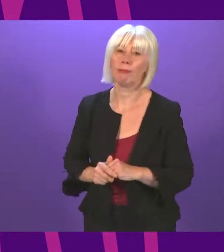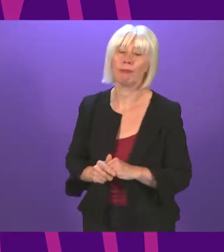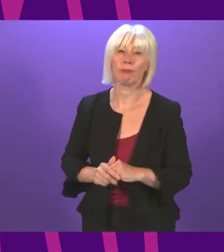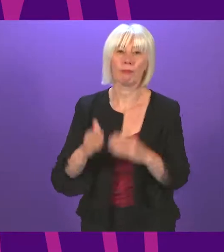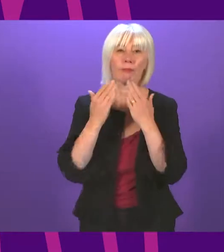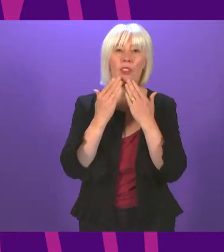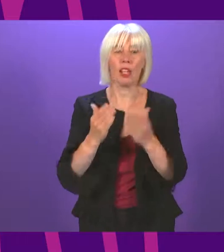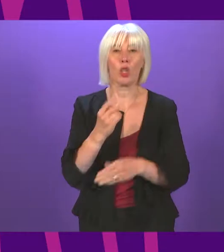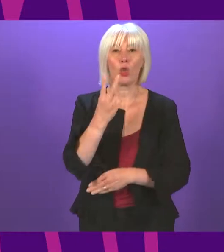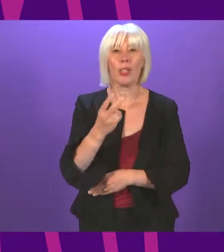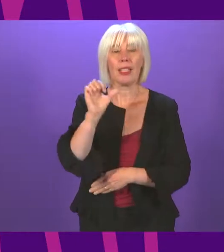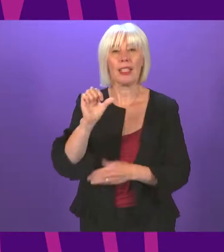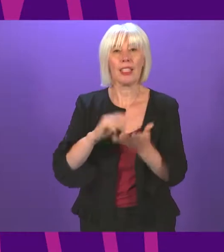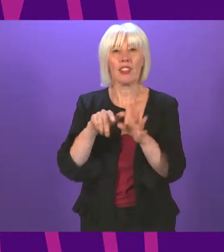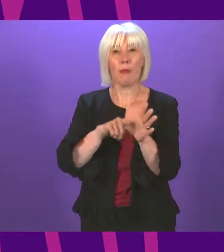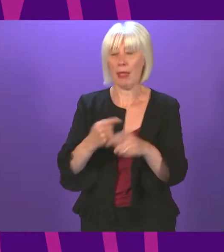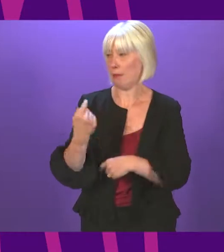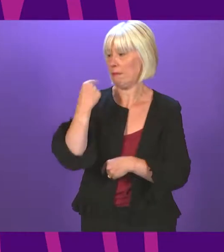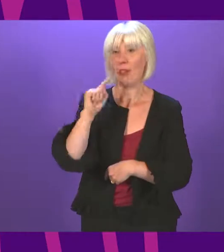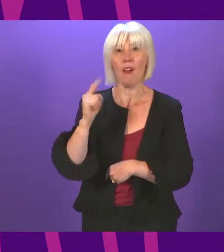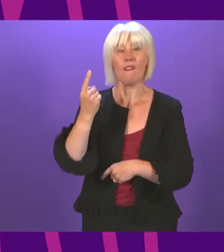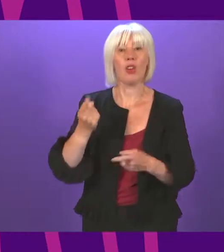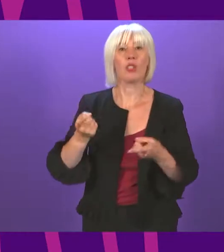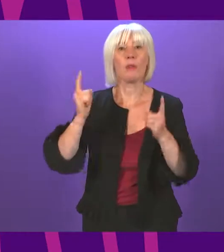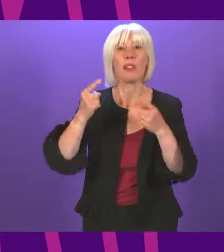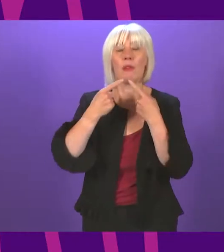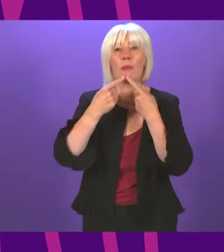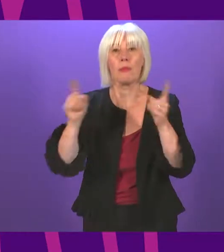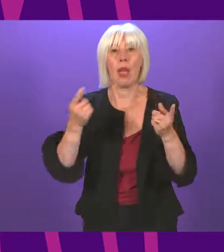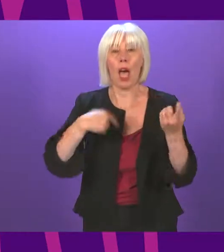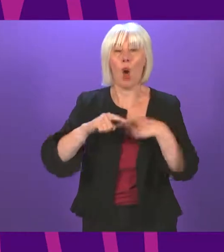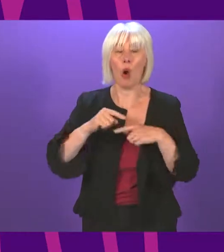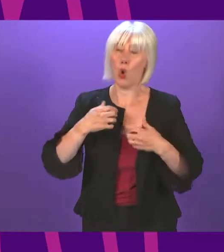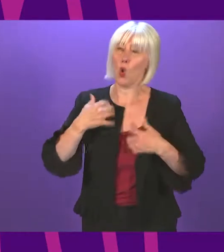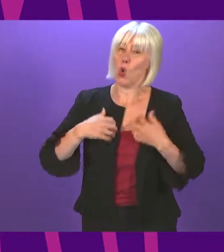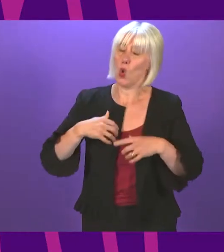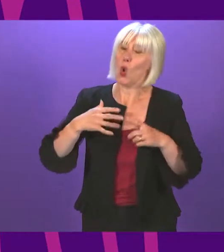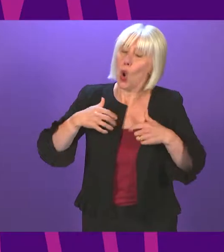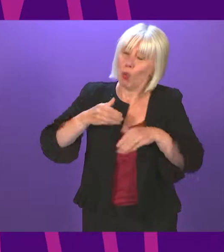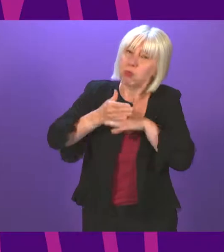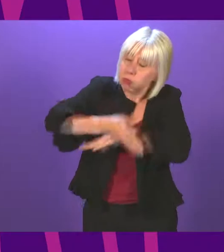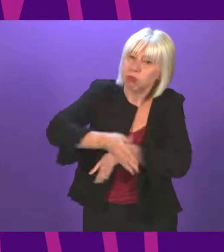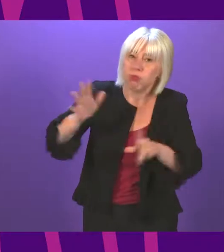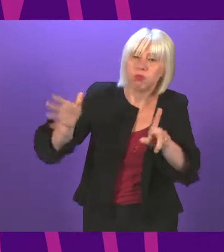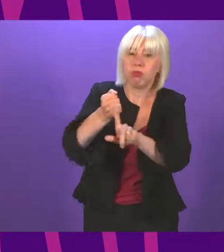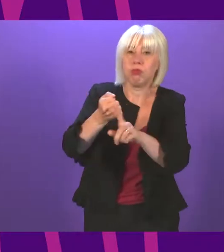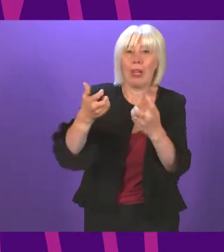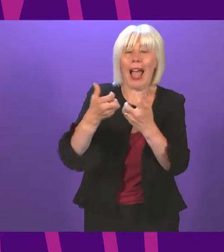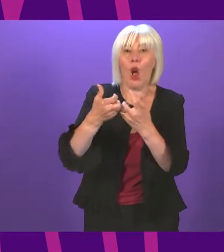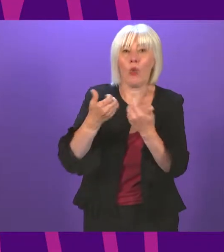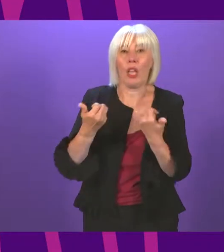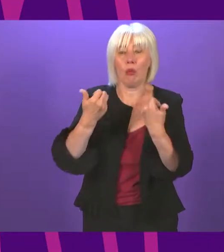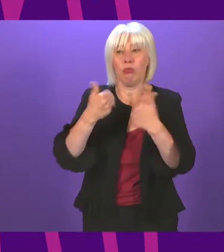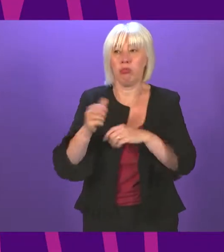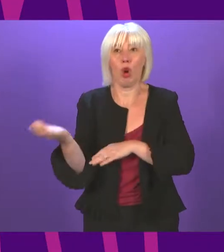On the 26th of May the First Minister made a statement to Parliament outlining our ambitious programme to deliver the nation's recovery from the Covid